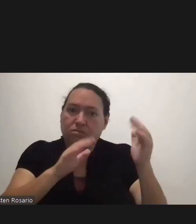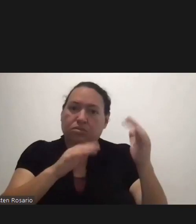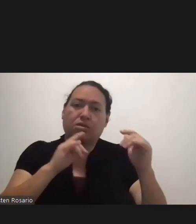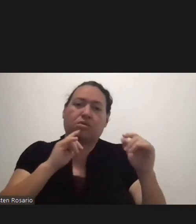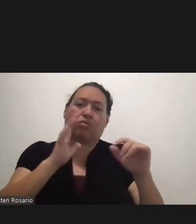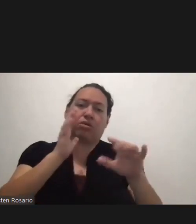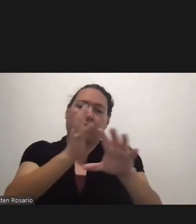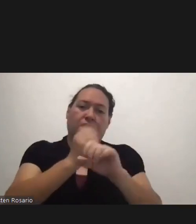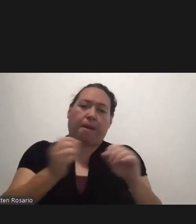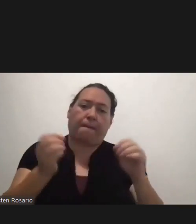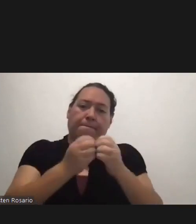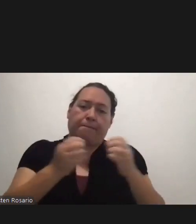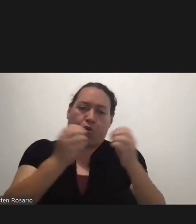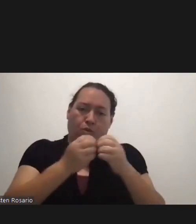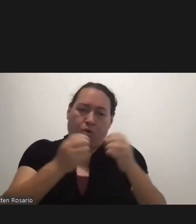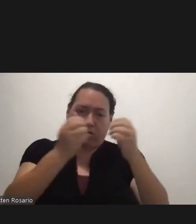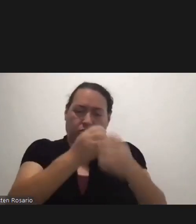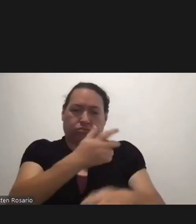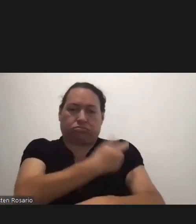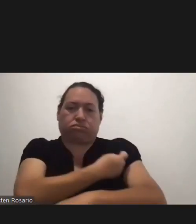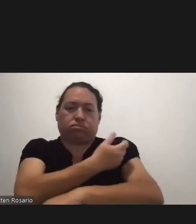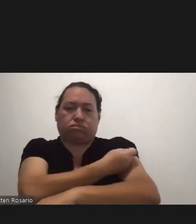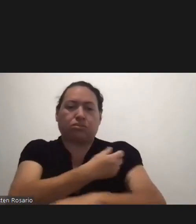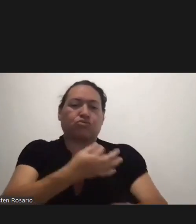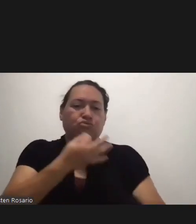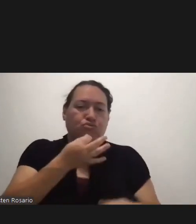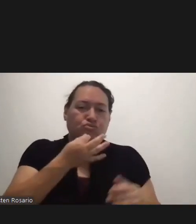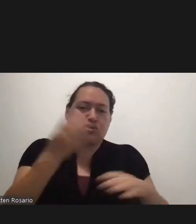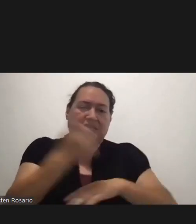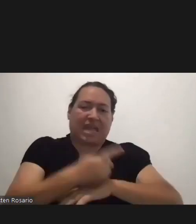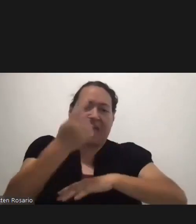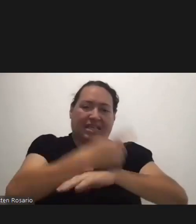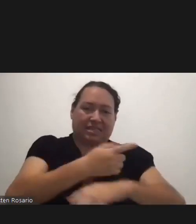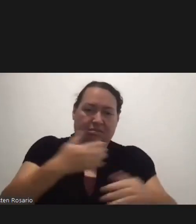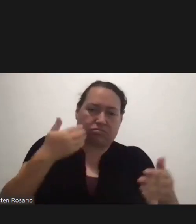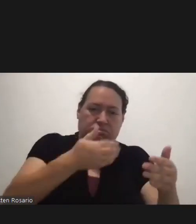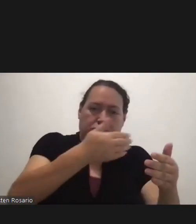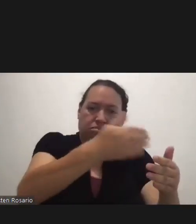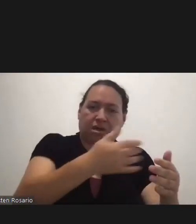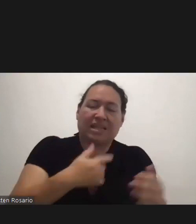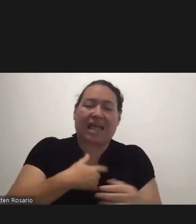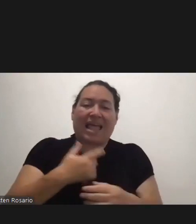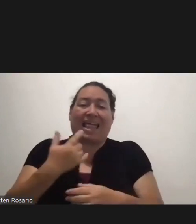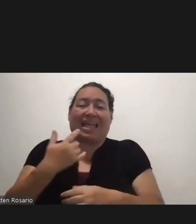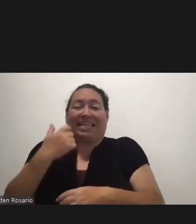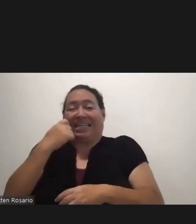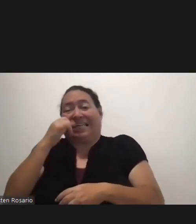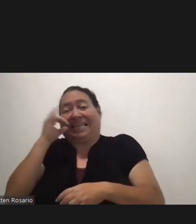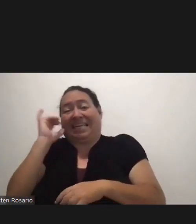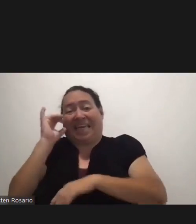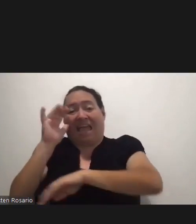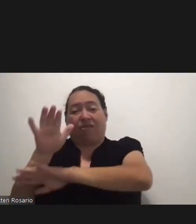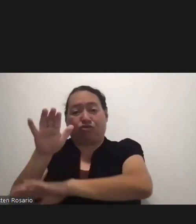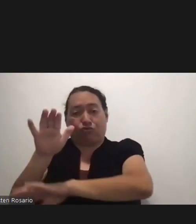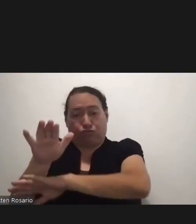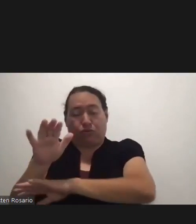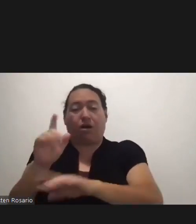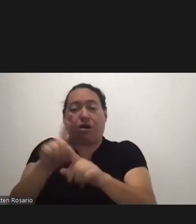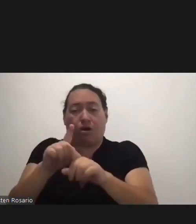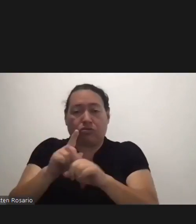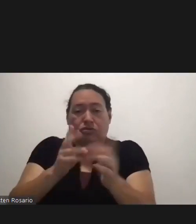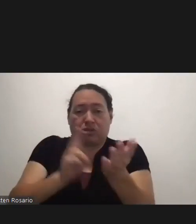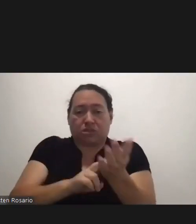arms In the days and weeks ahead Late Thursday afternoon I also signed Executive Order 2021